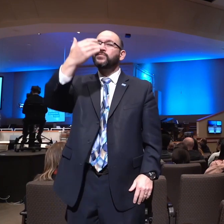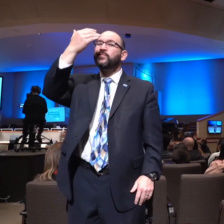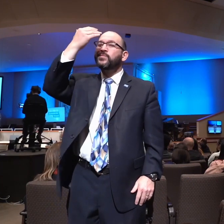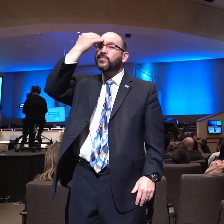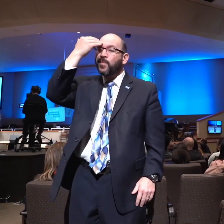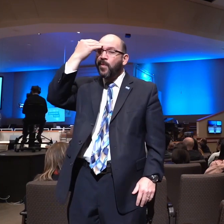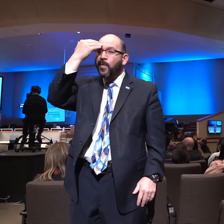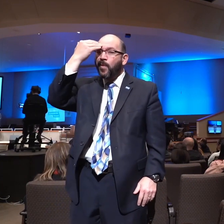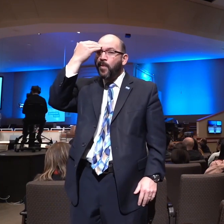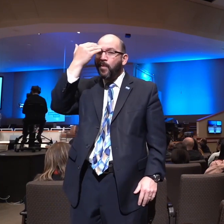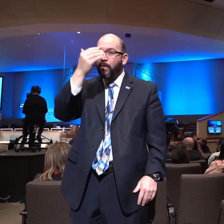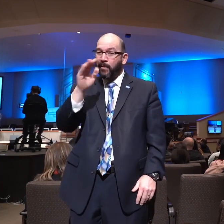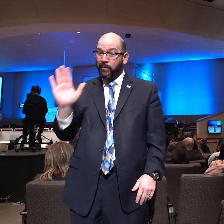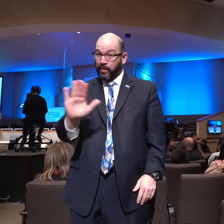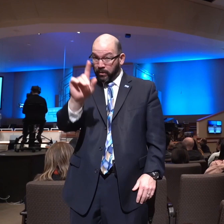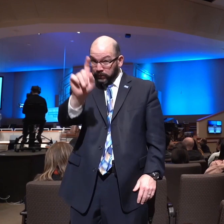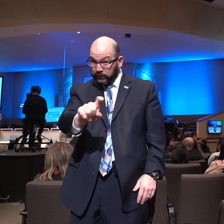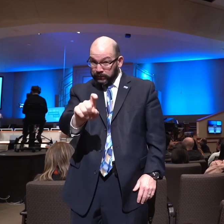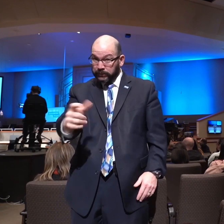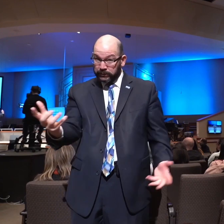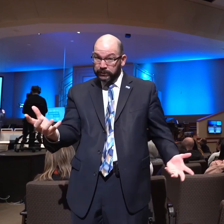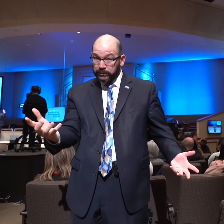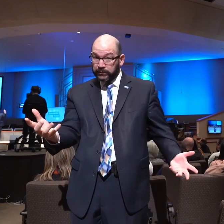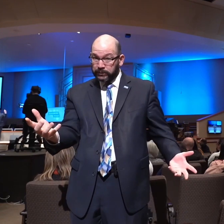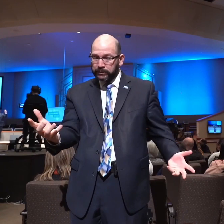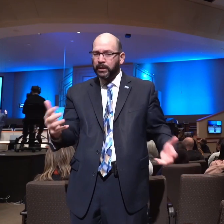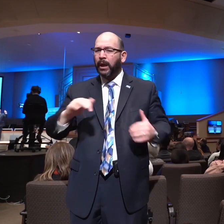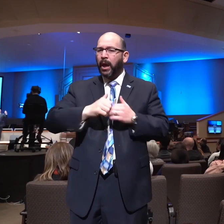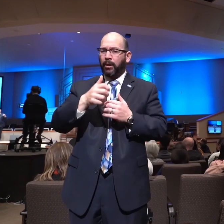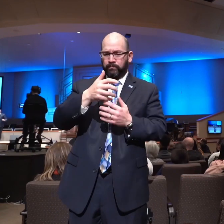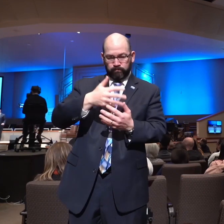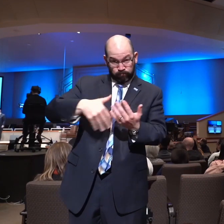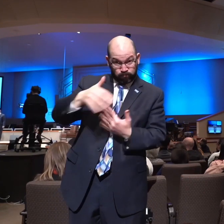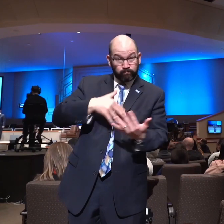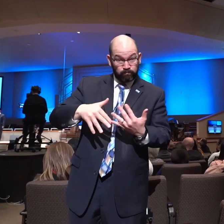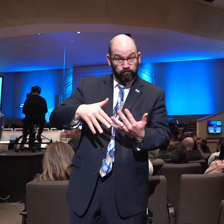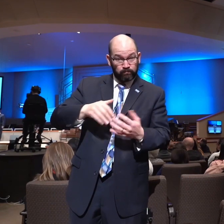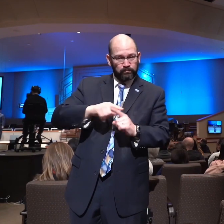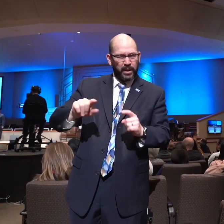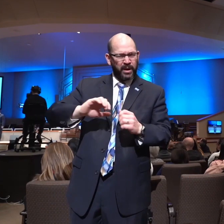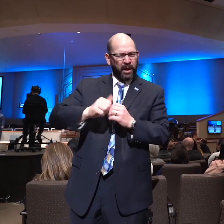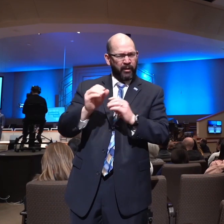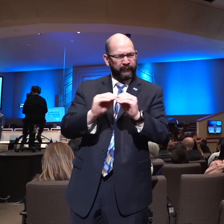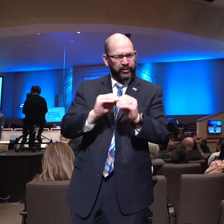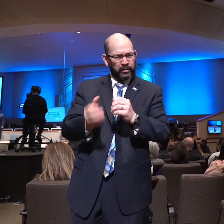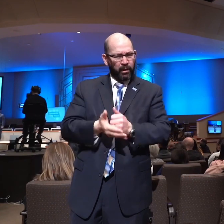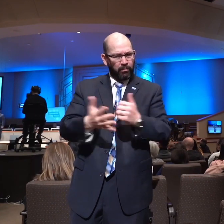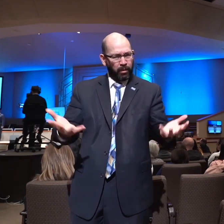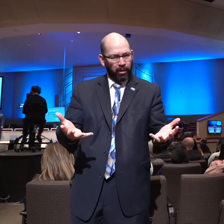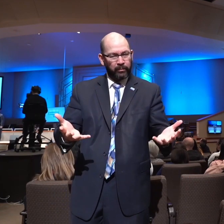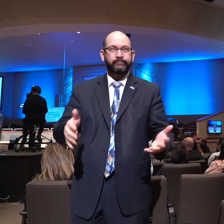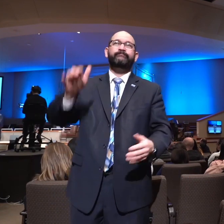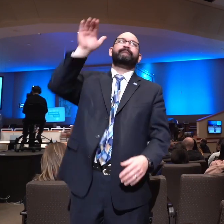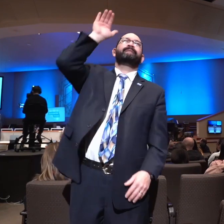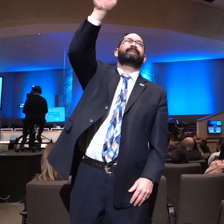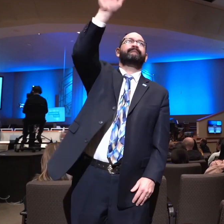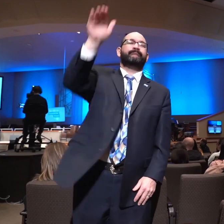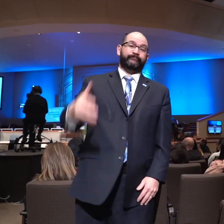to know the solutions for the people, you're going to have to learn how to spend time with God. Christianity is